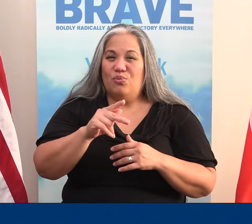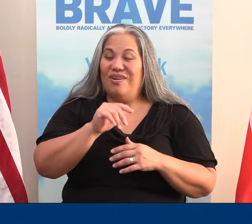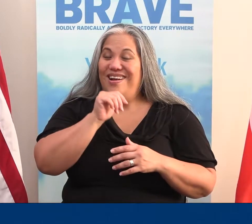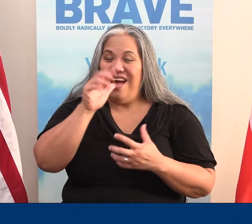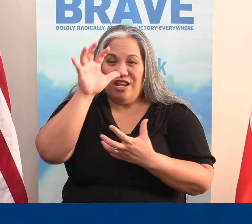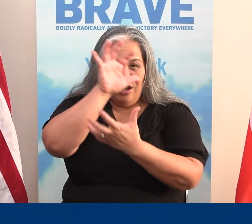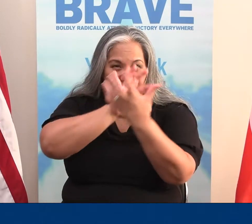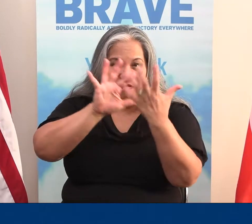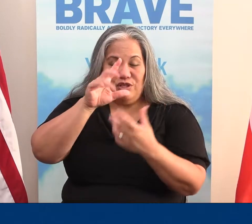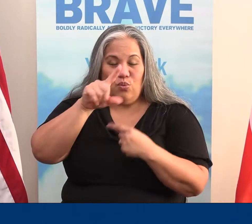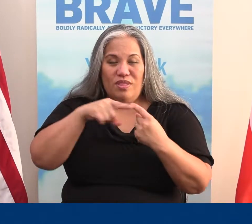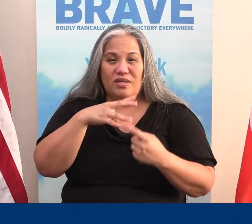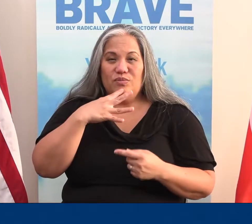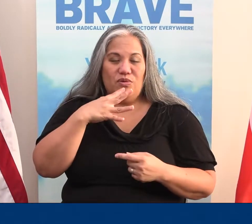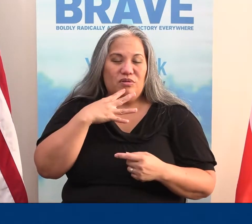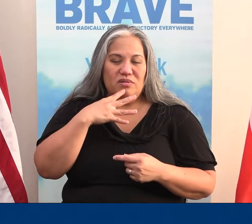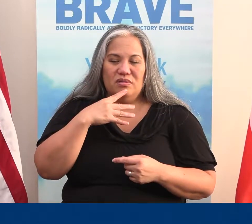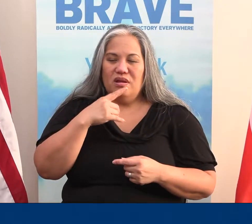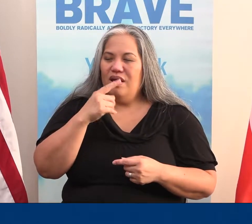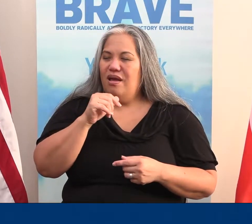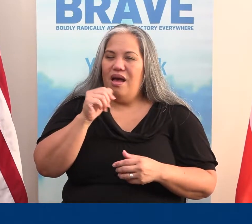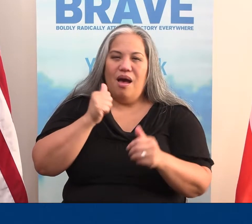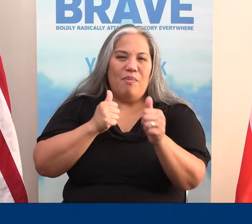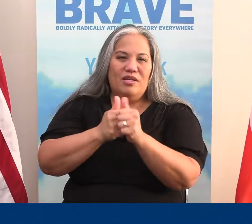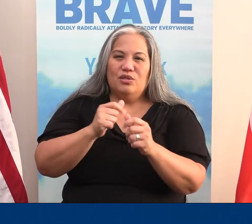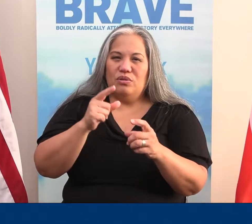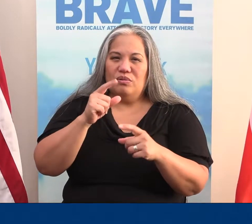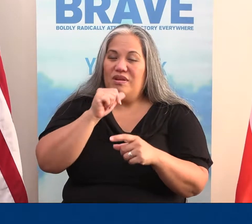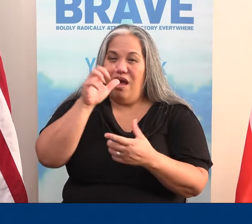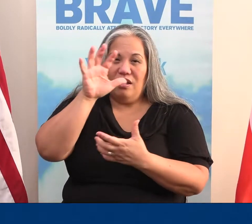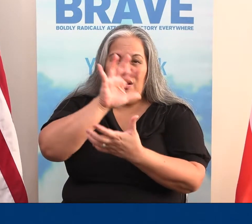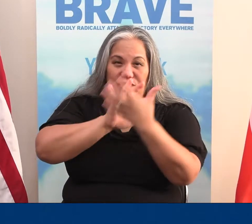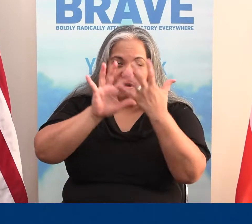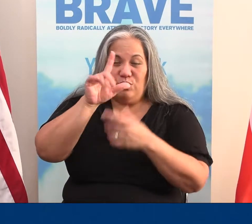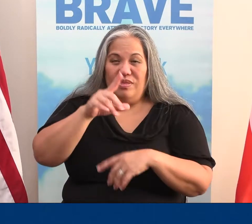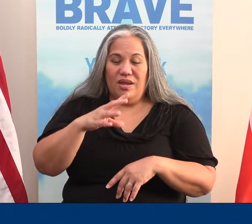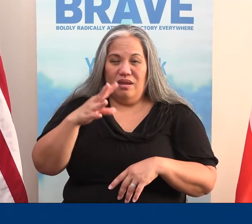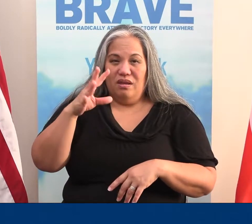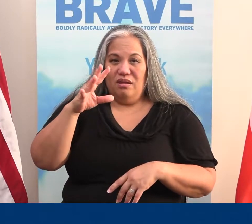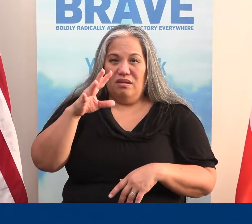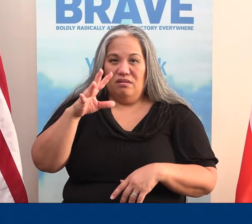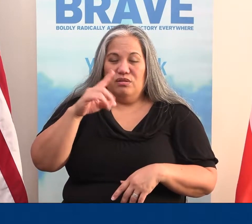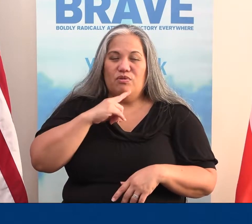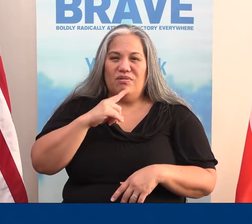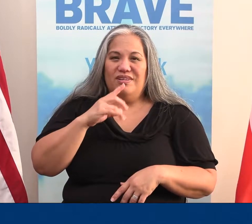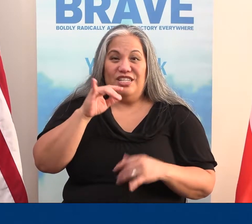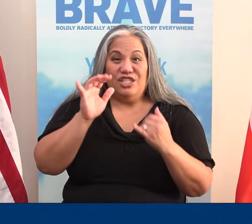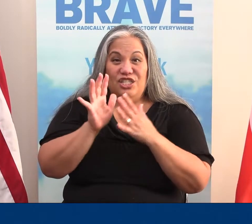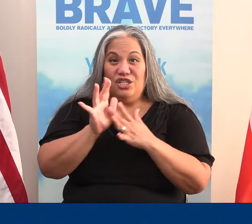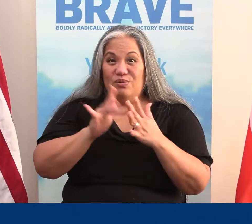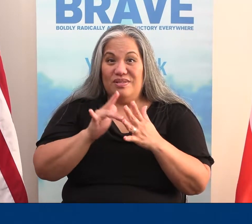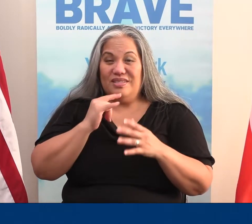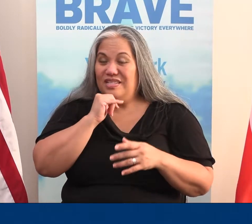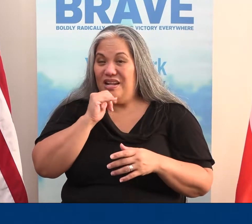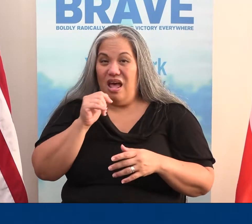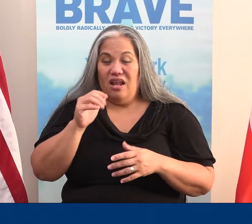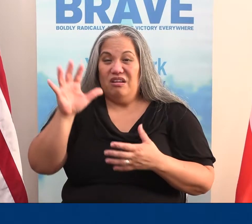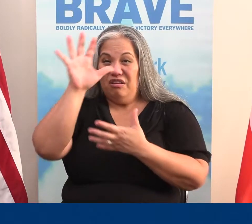prophets weren't confused when they spoke. The apostles were not confused when they spoke. Jesus was not confused